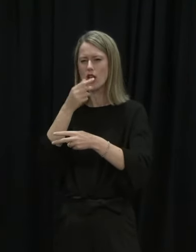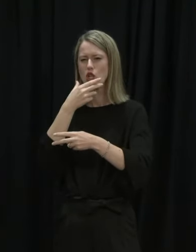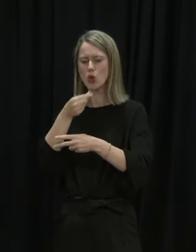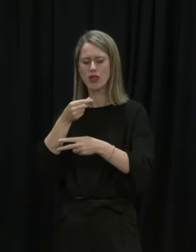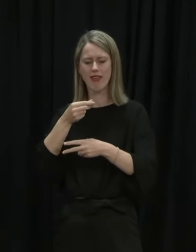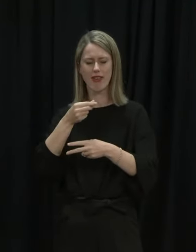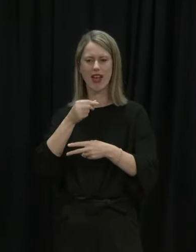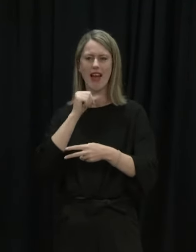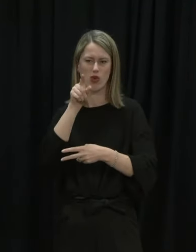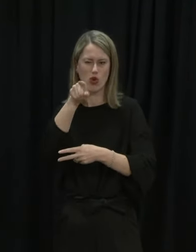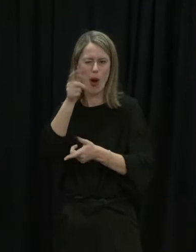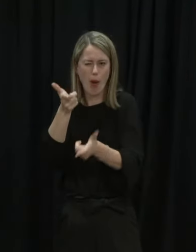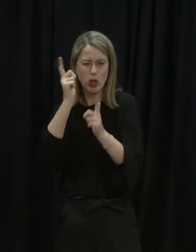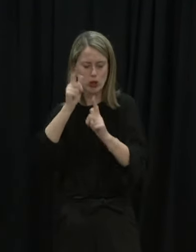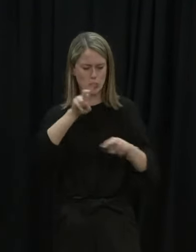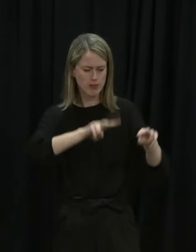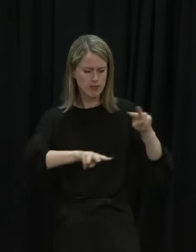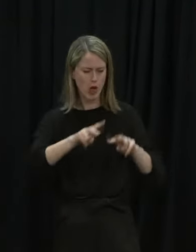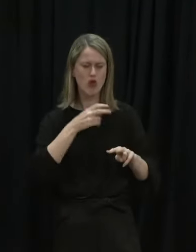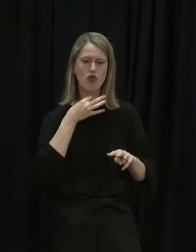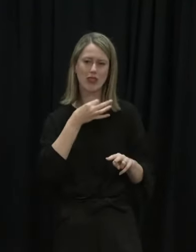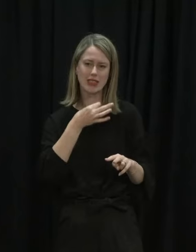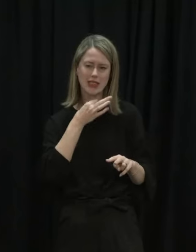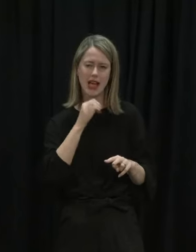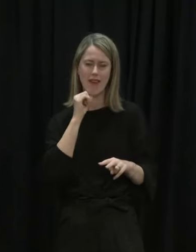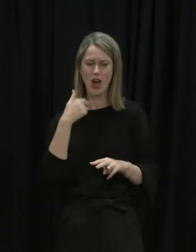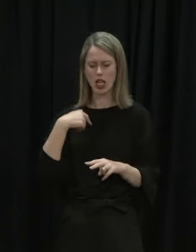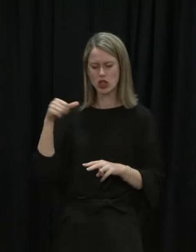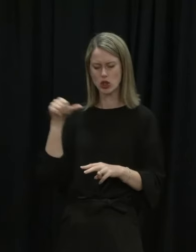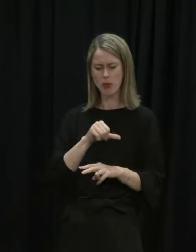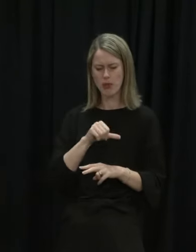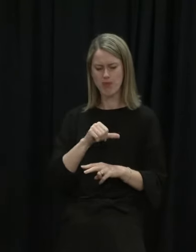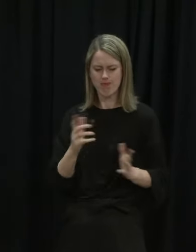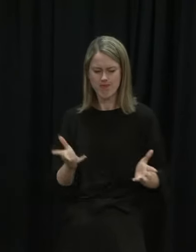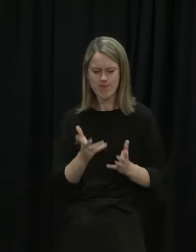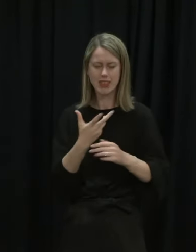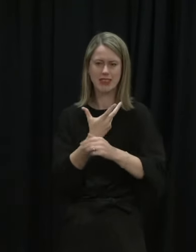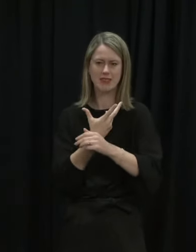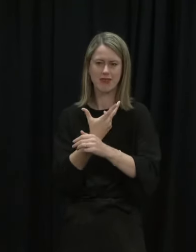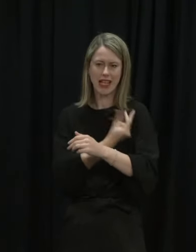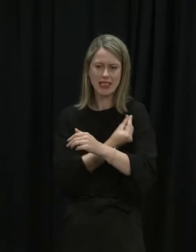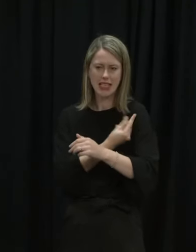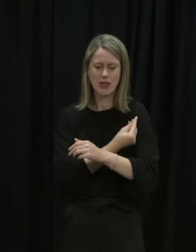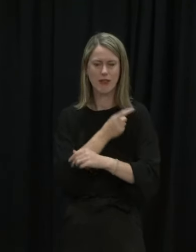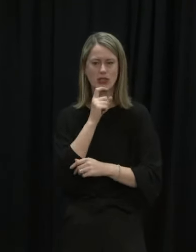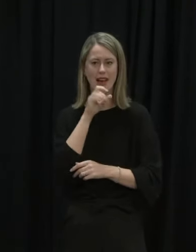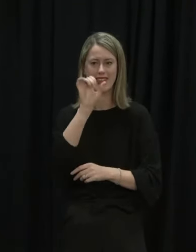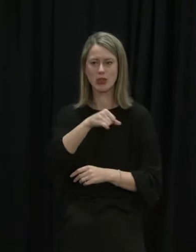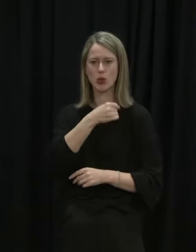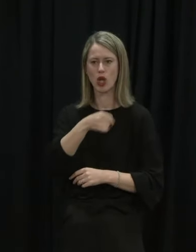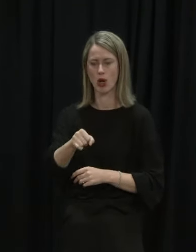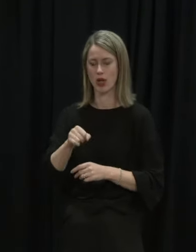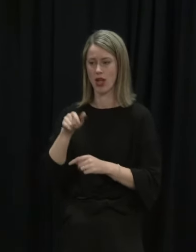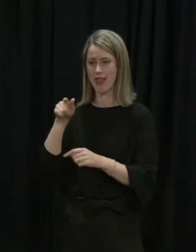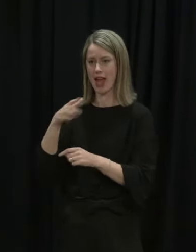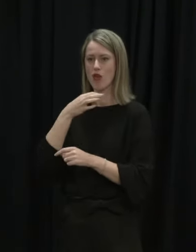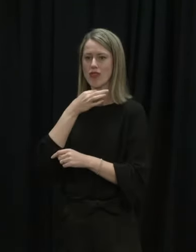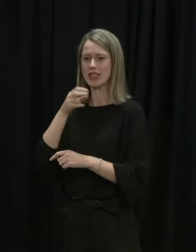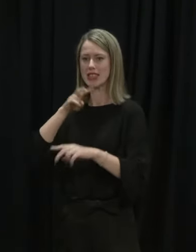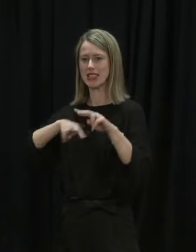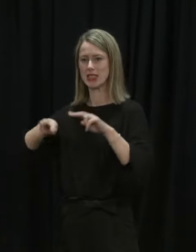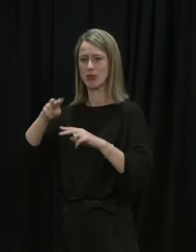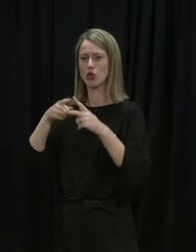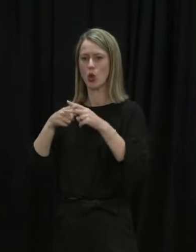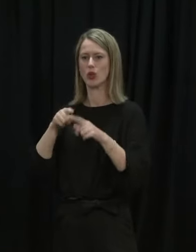an employer as to whether or not you should be vaccinating or your staff should be vaccinating a big part of that risk assessment tool